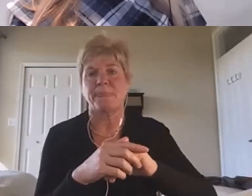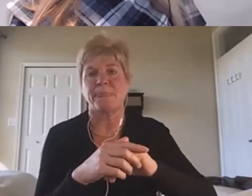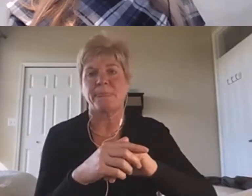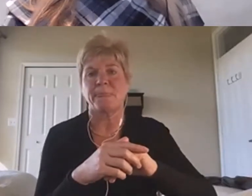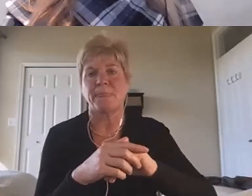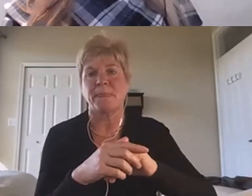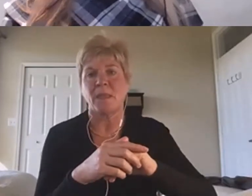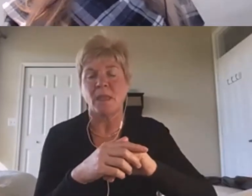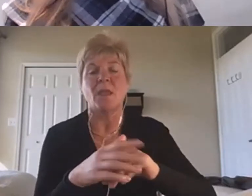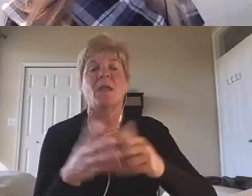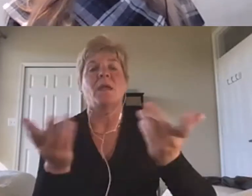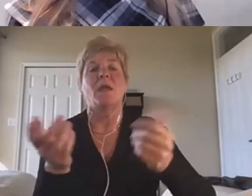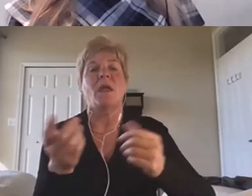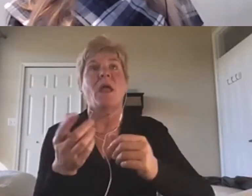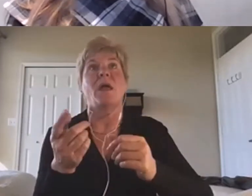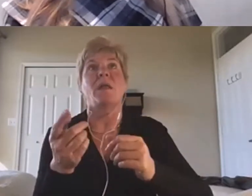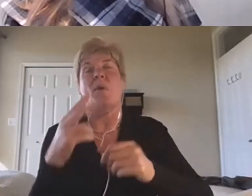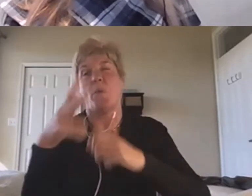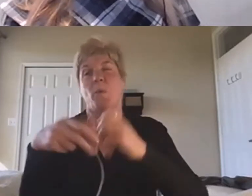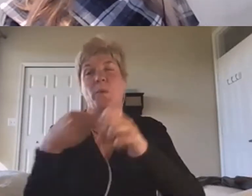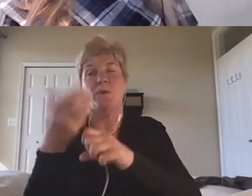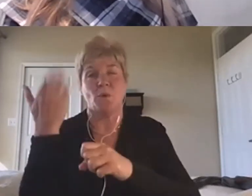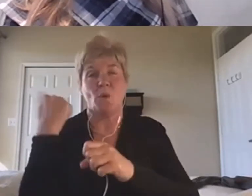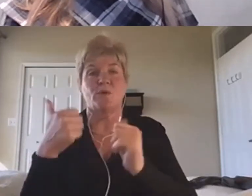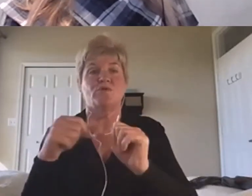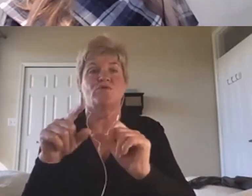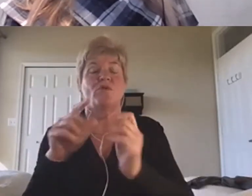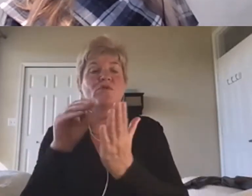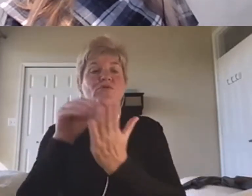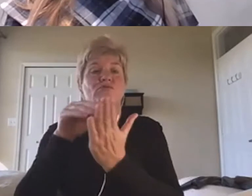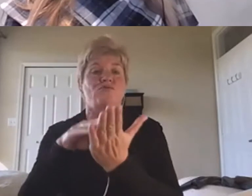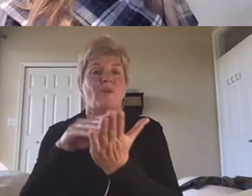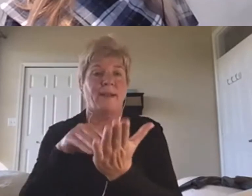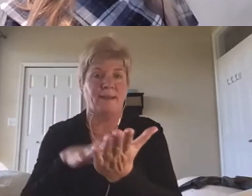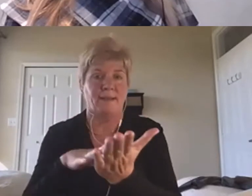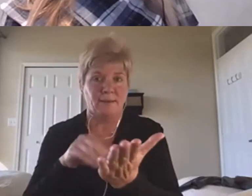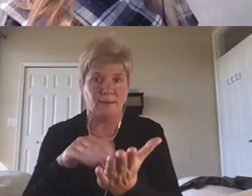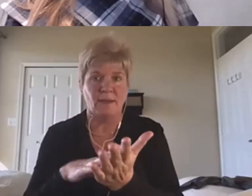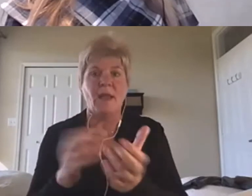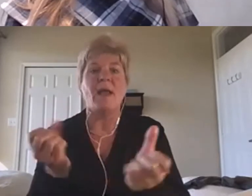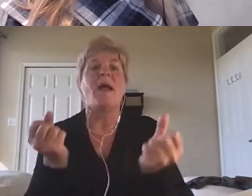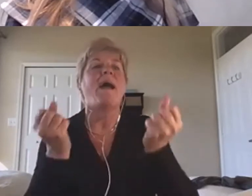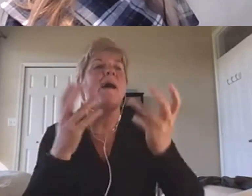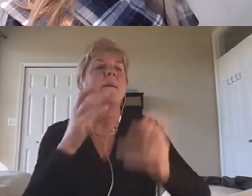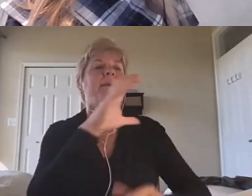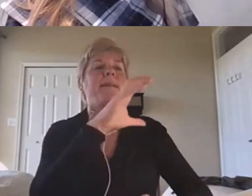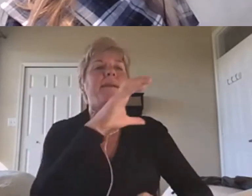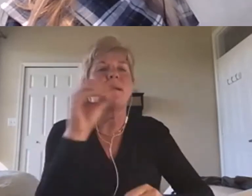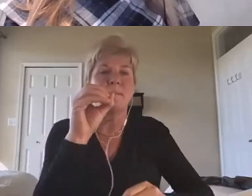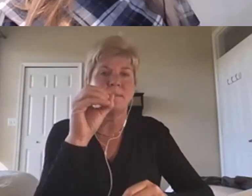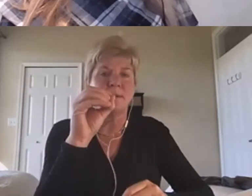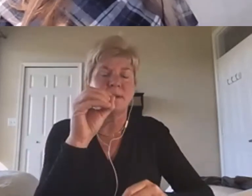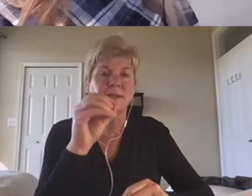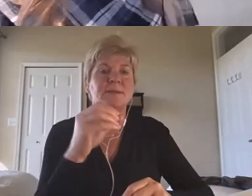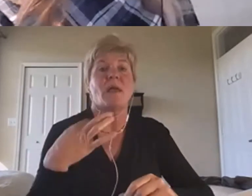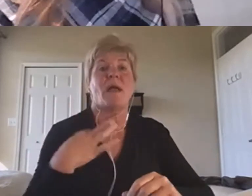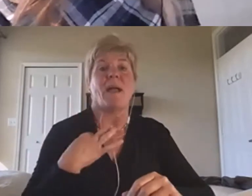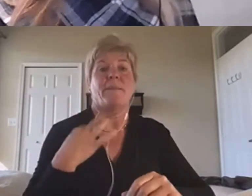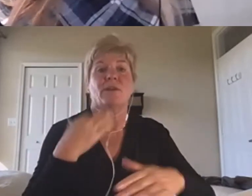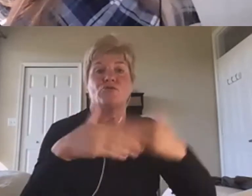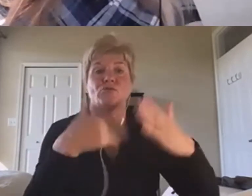tracking three years ago was how many companies outsource their application platform. Okay.